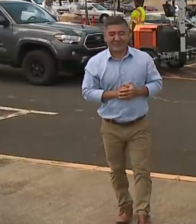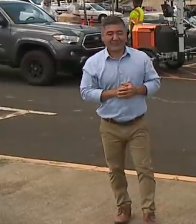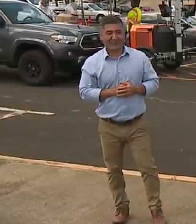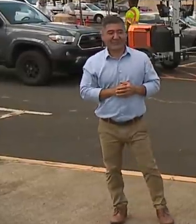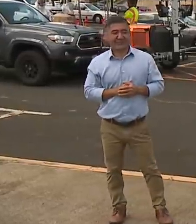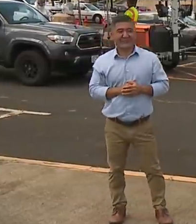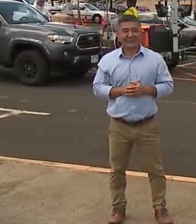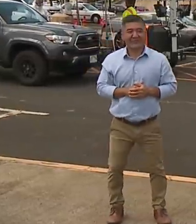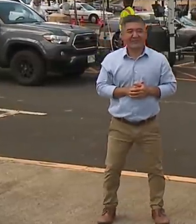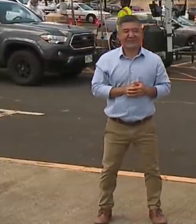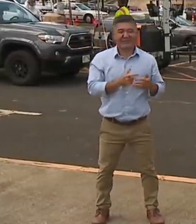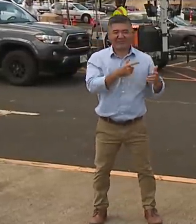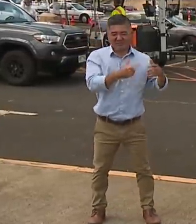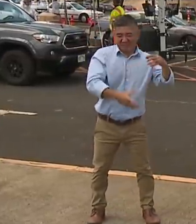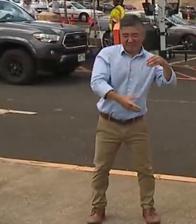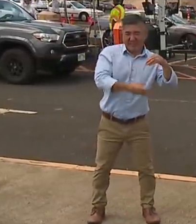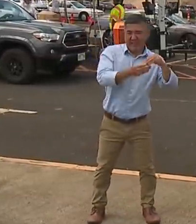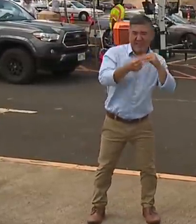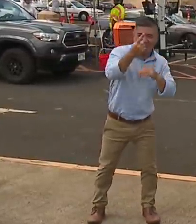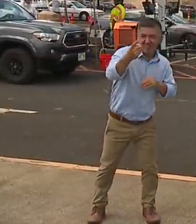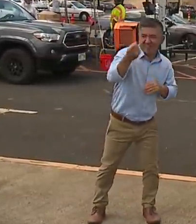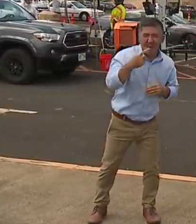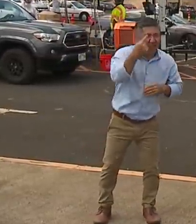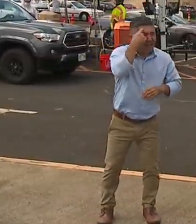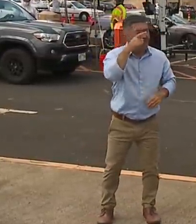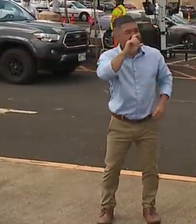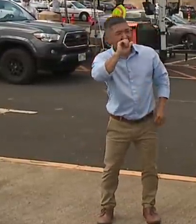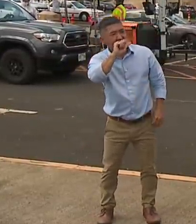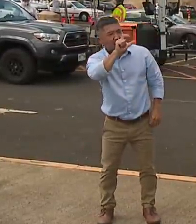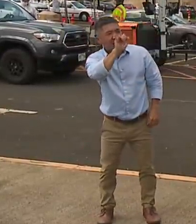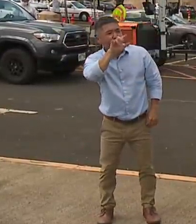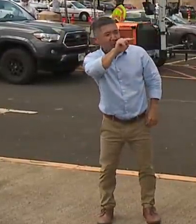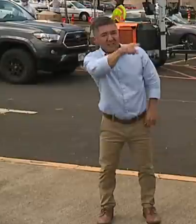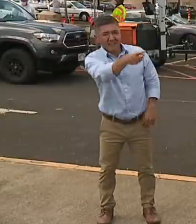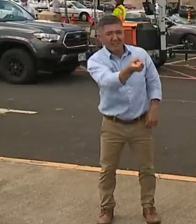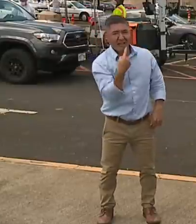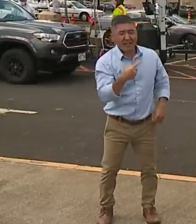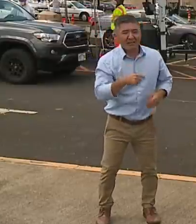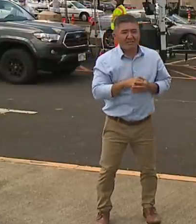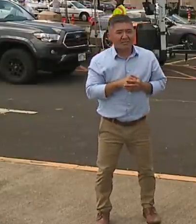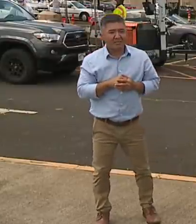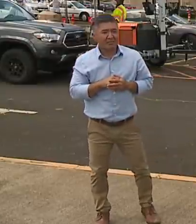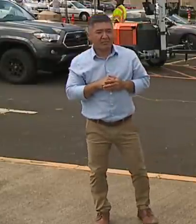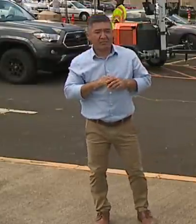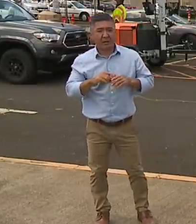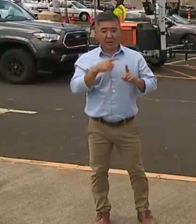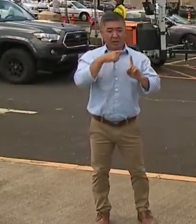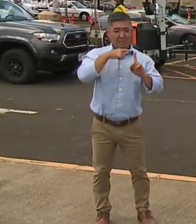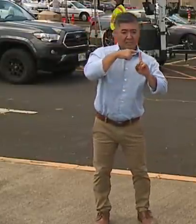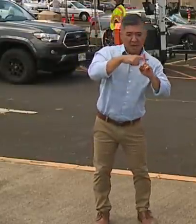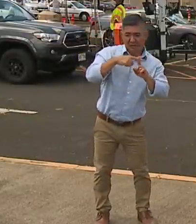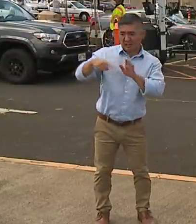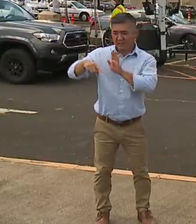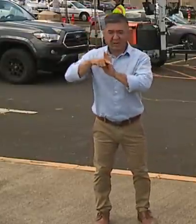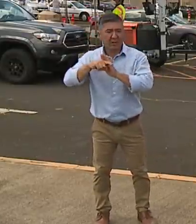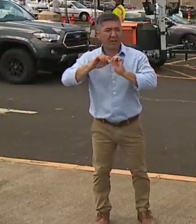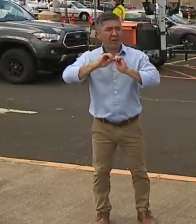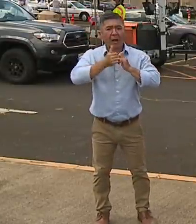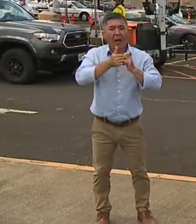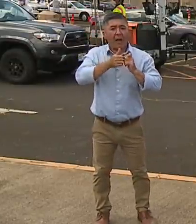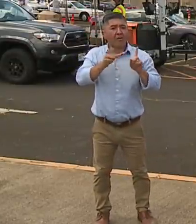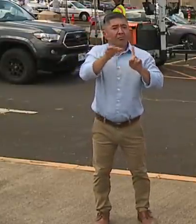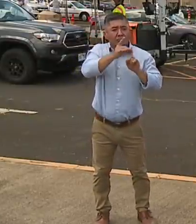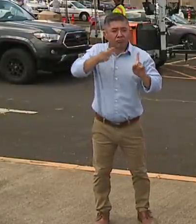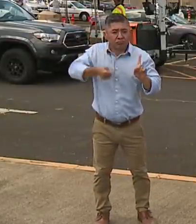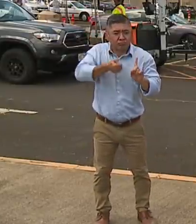I did want to follow up on one of the questions, I don't know if it was Allison asked it, but they said, you know, how do you follow up on positives and negatives? And people